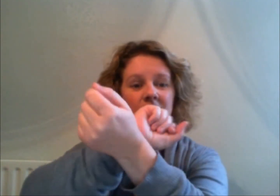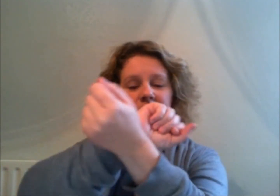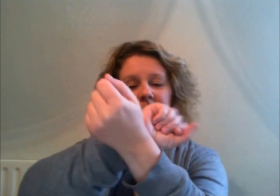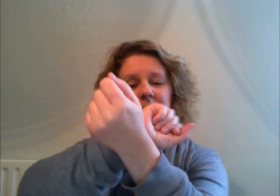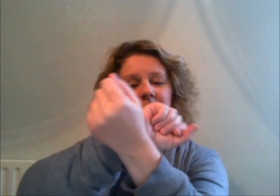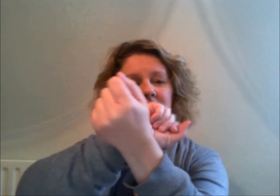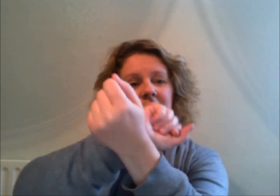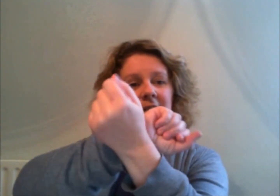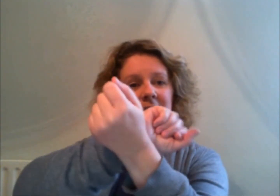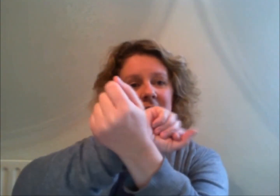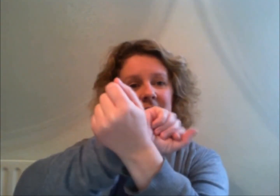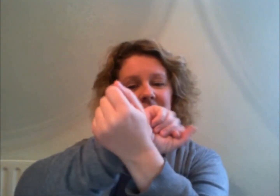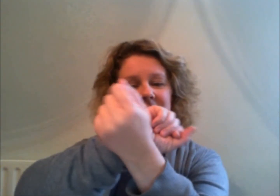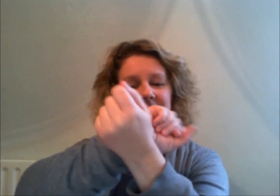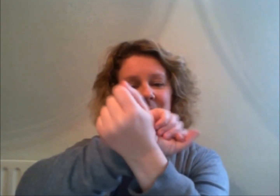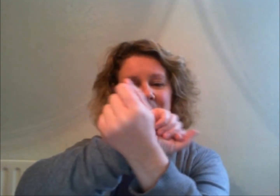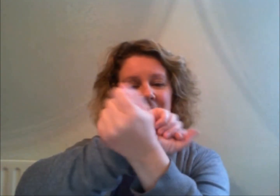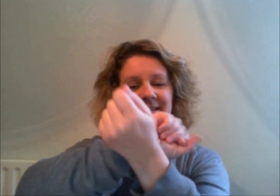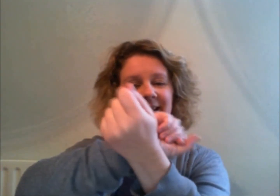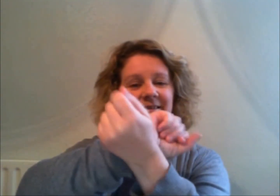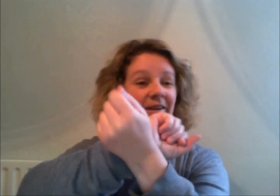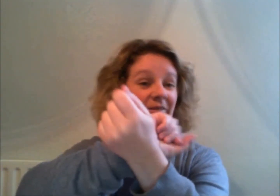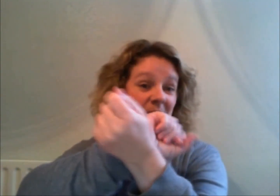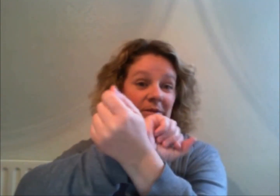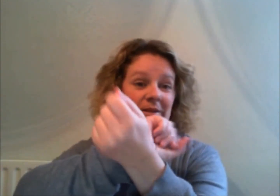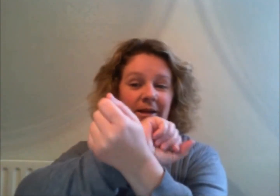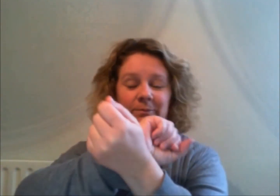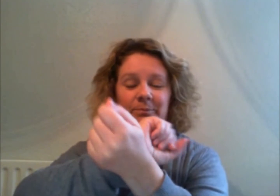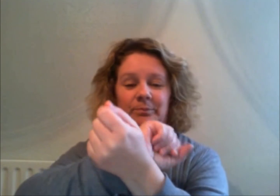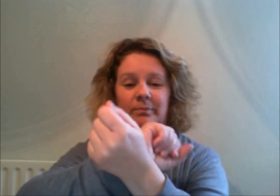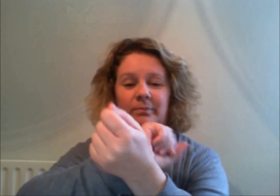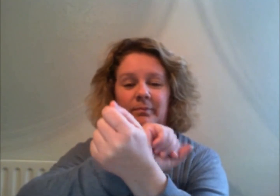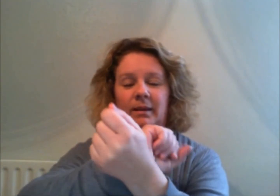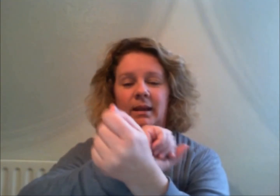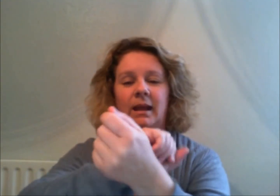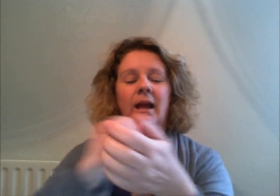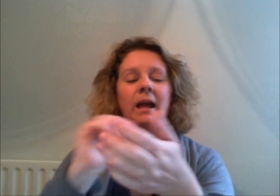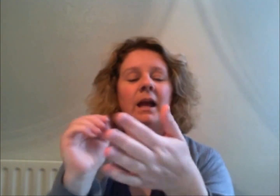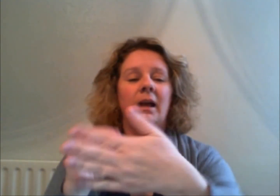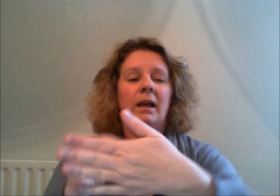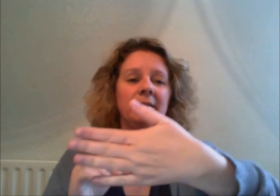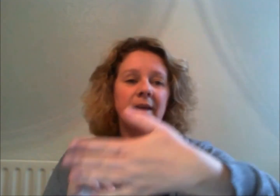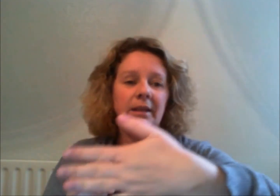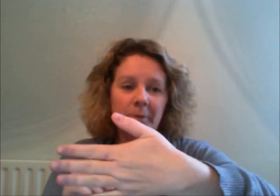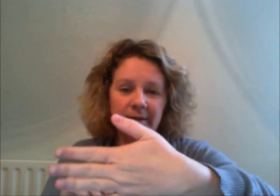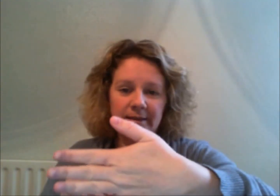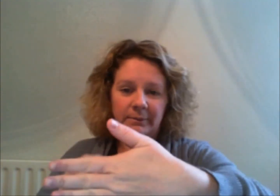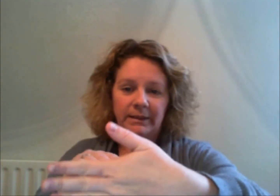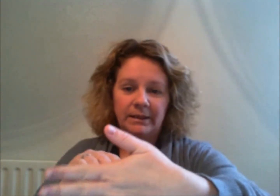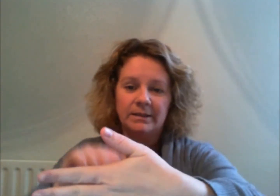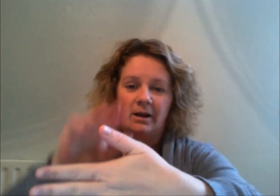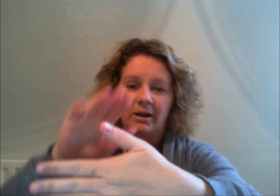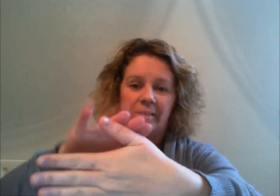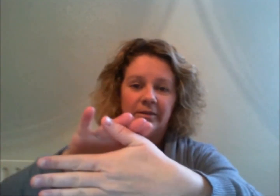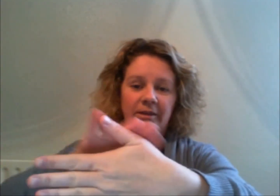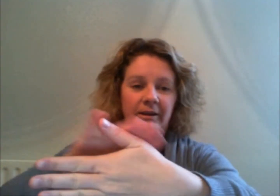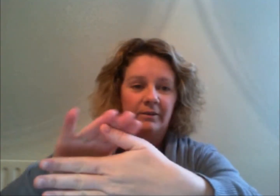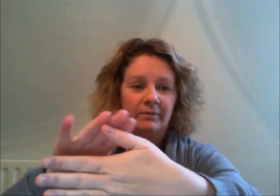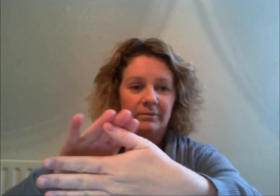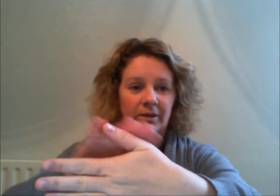we tap on this area if you want to the other points that we use are the the